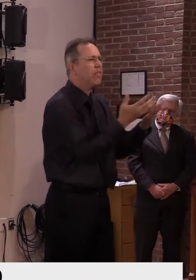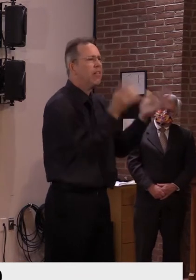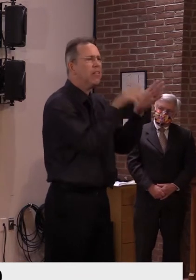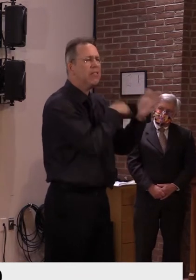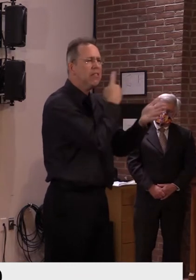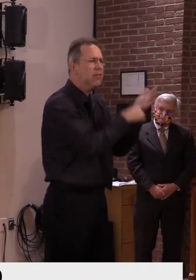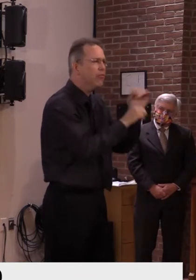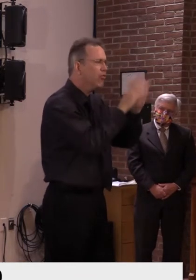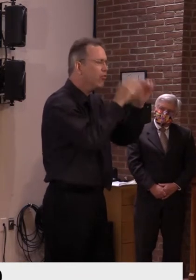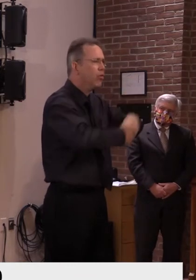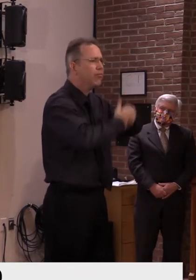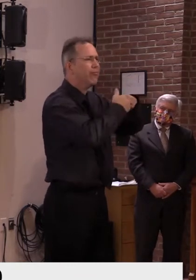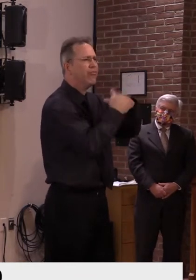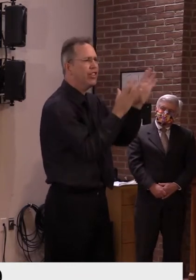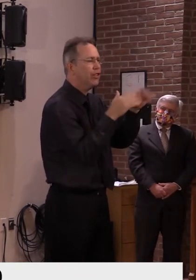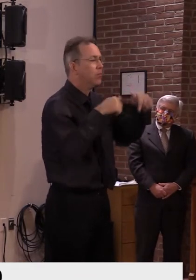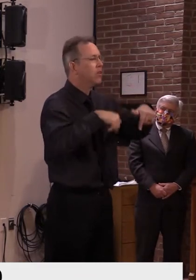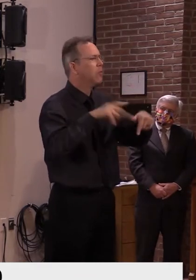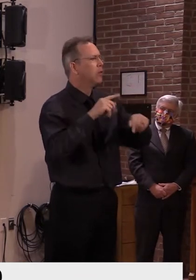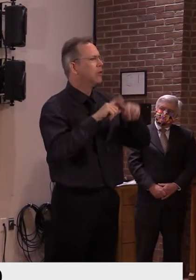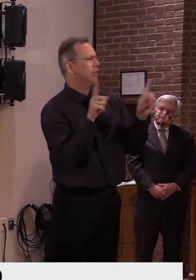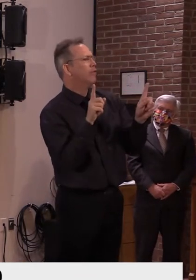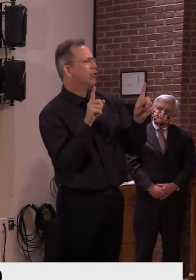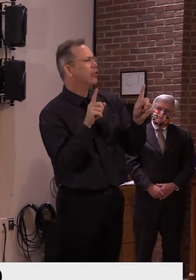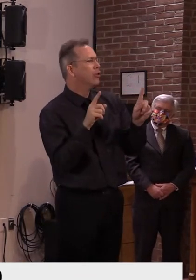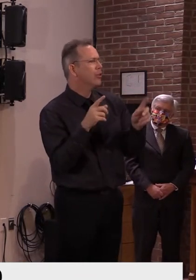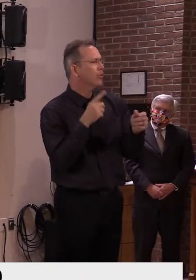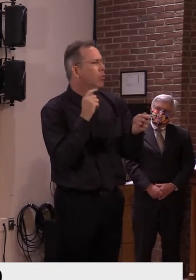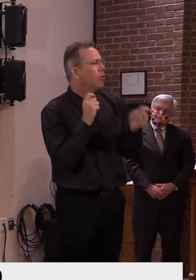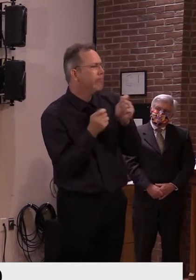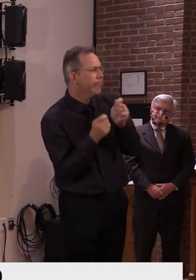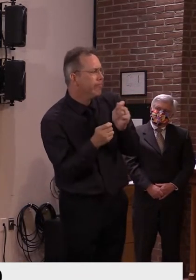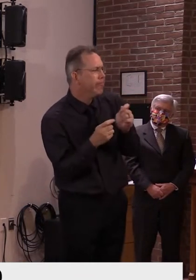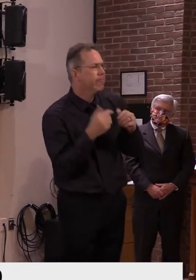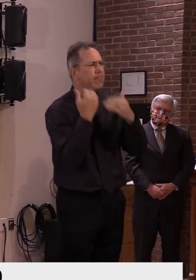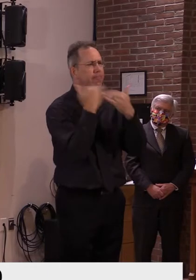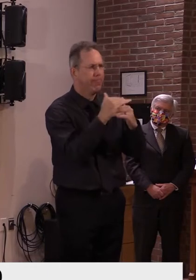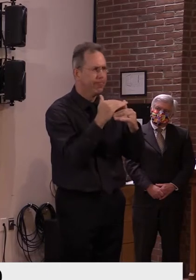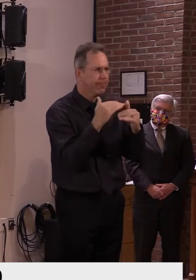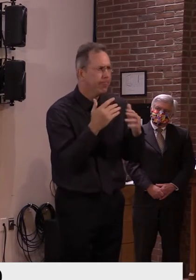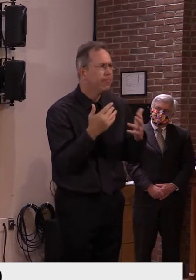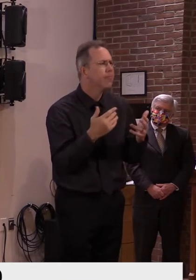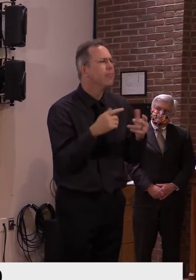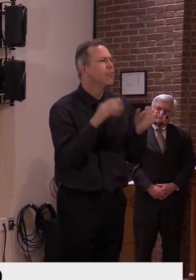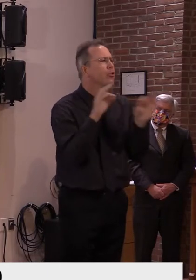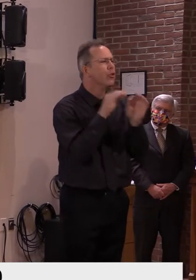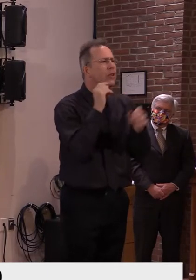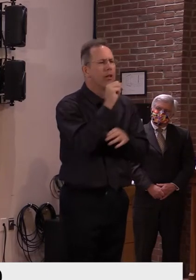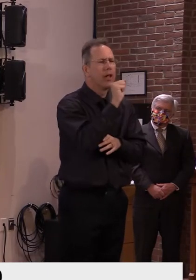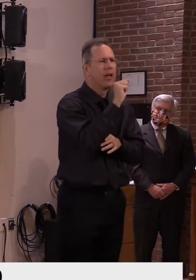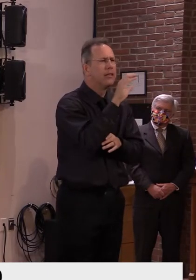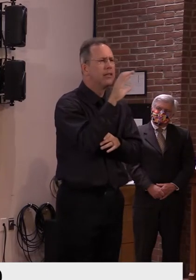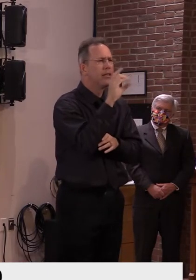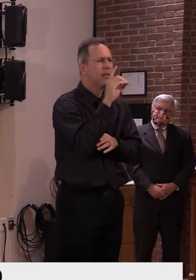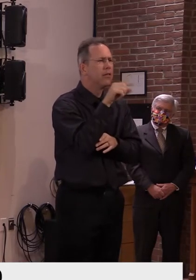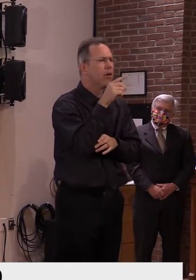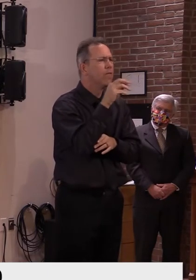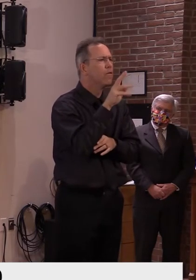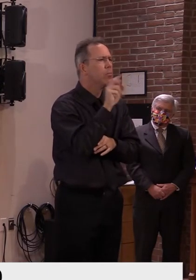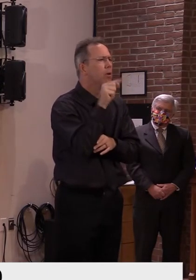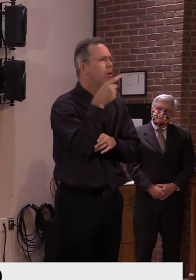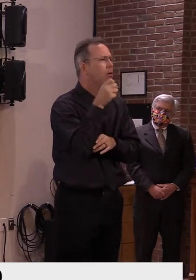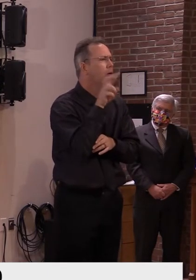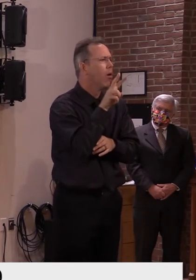.vermont.gov, but it includes limiting recreation leagues to in-state only, meaning